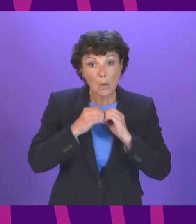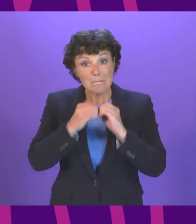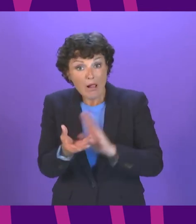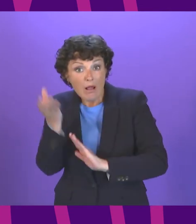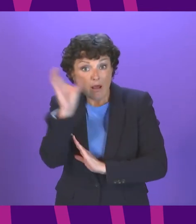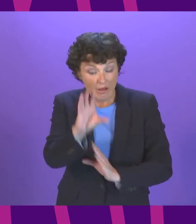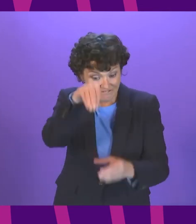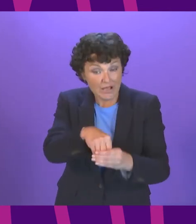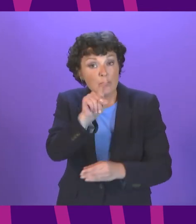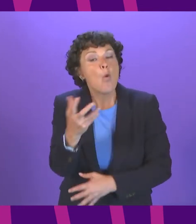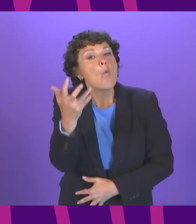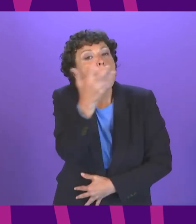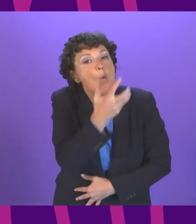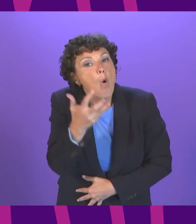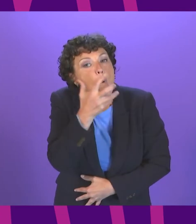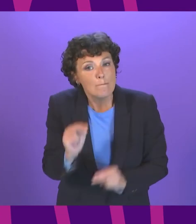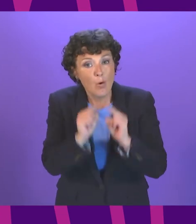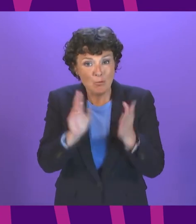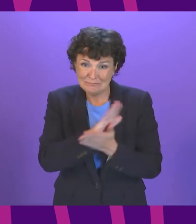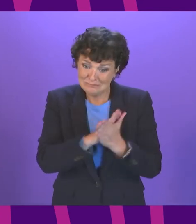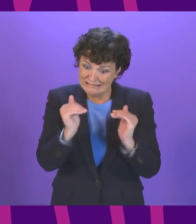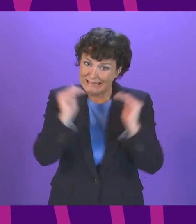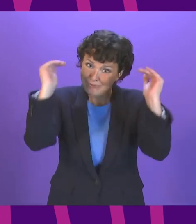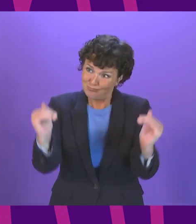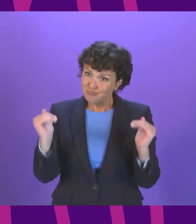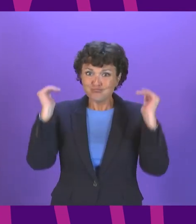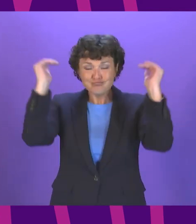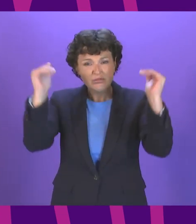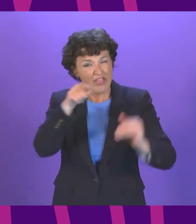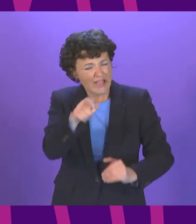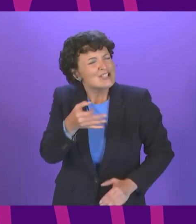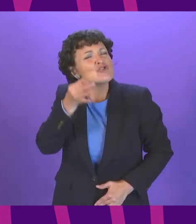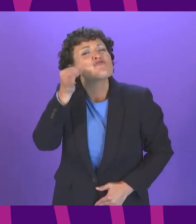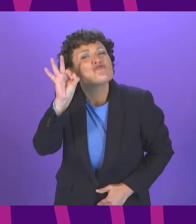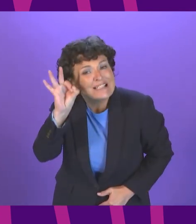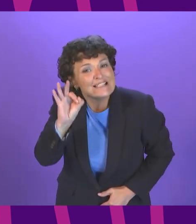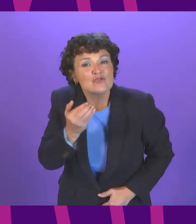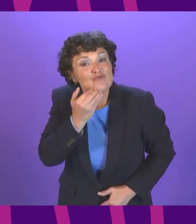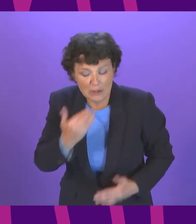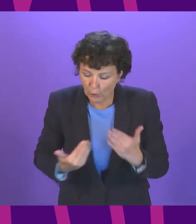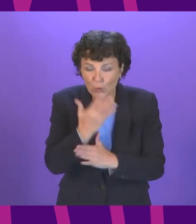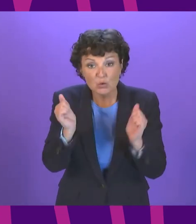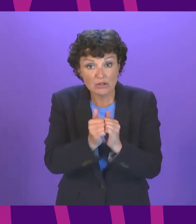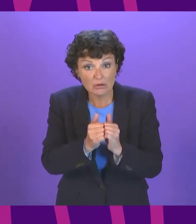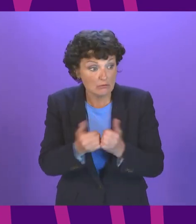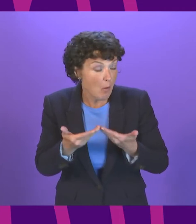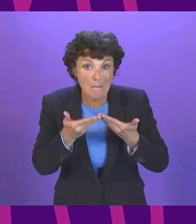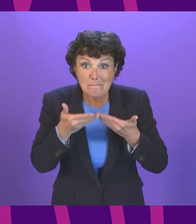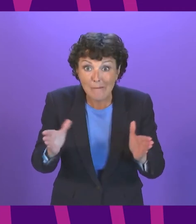pounds of investment in warm homes with standards that will keep the bar high it's a green new deal for housing where public investment leave